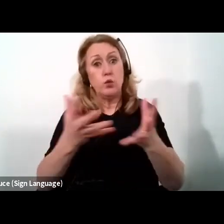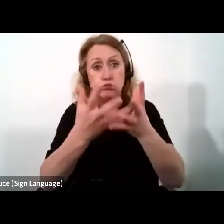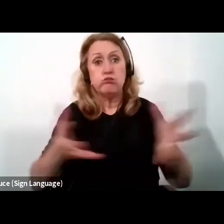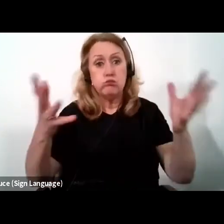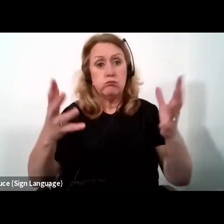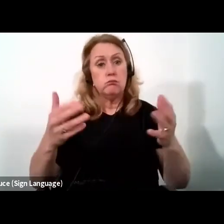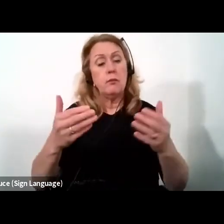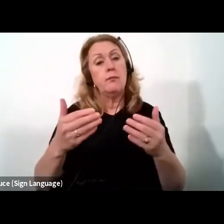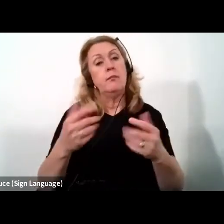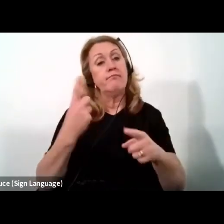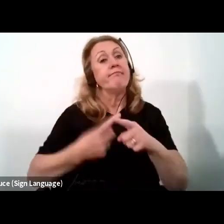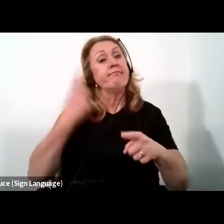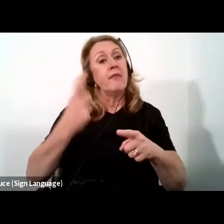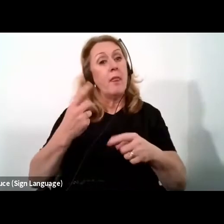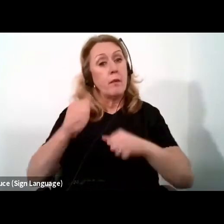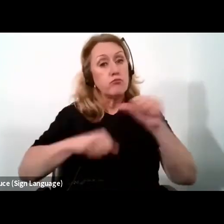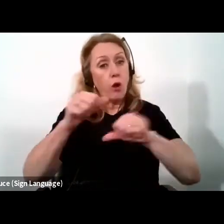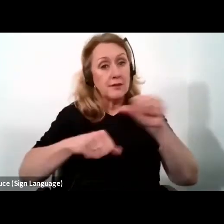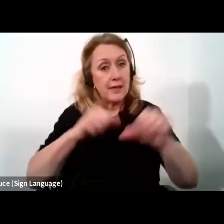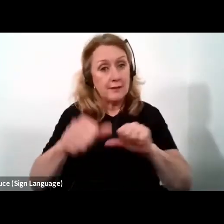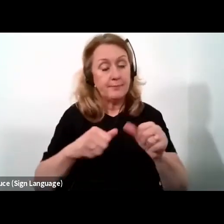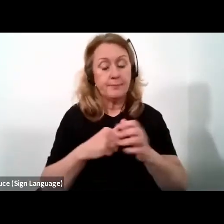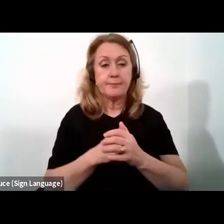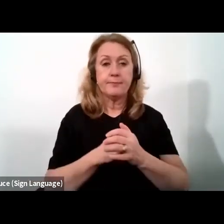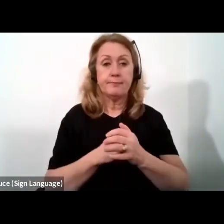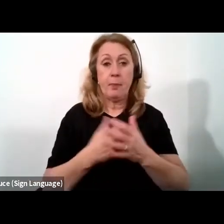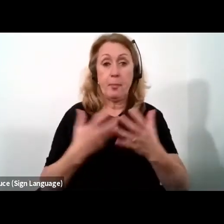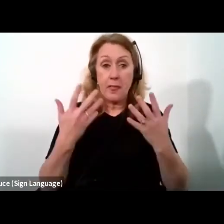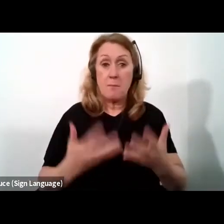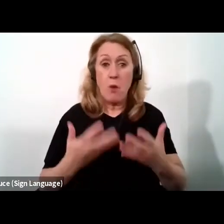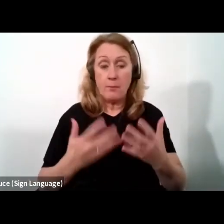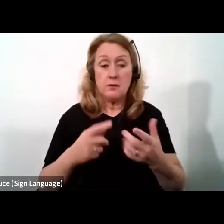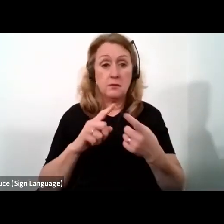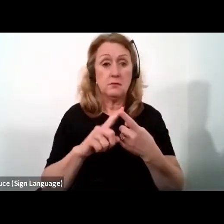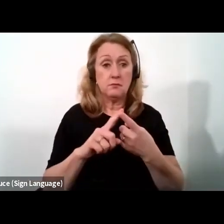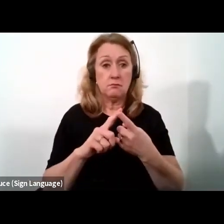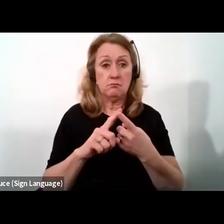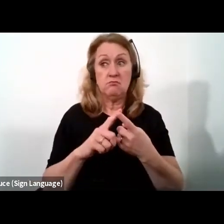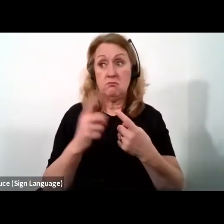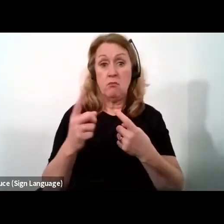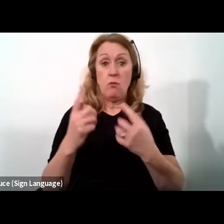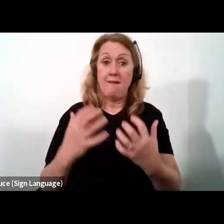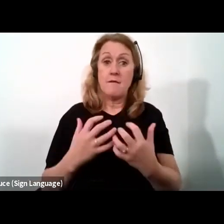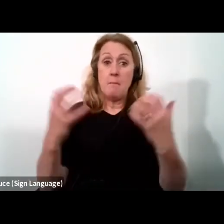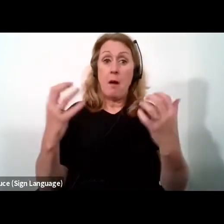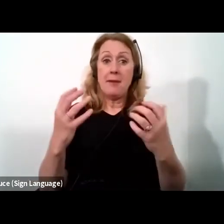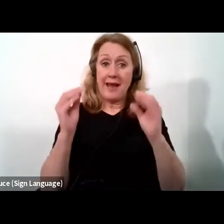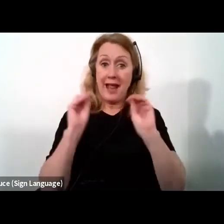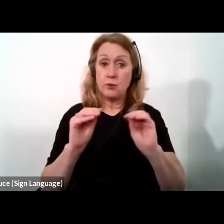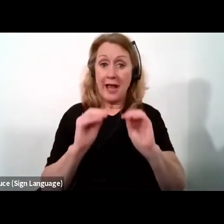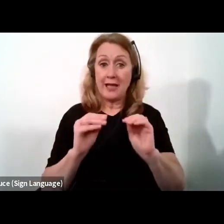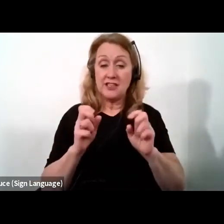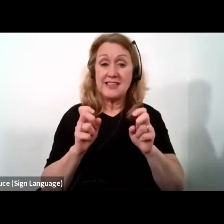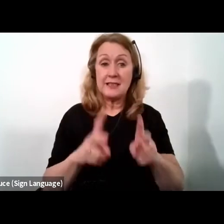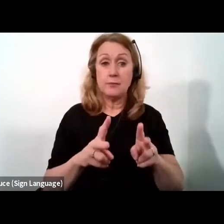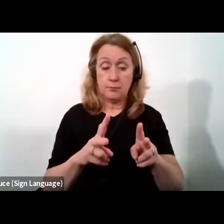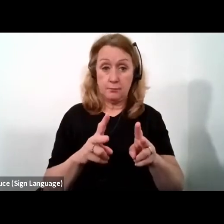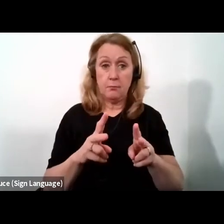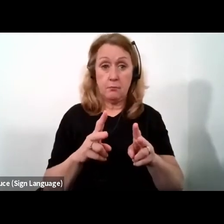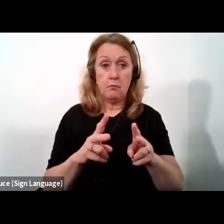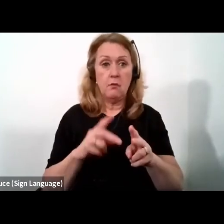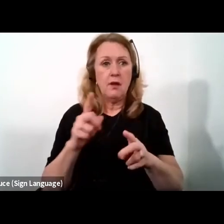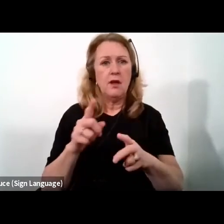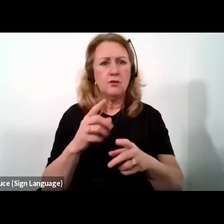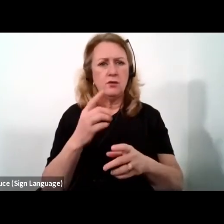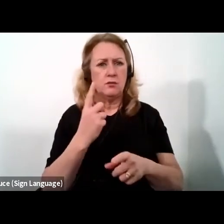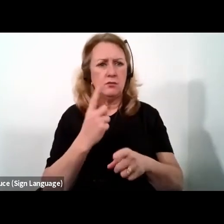global income convergence. Currently, we have a public education system that prescribes rote